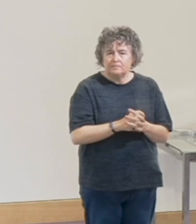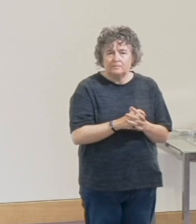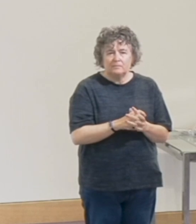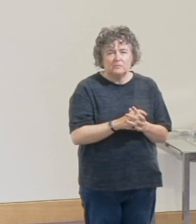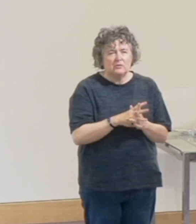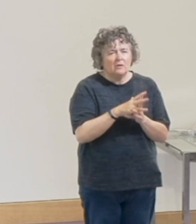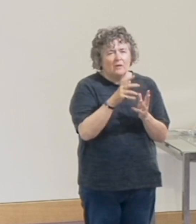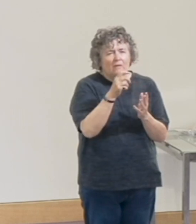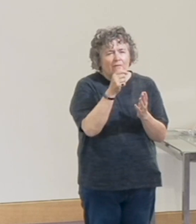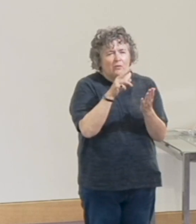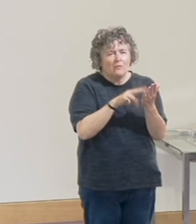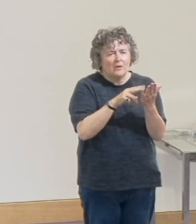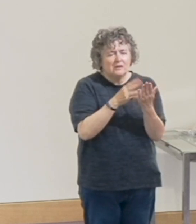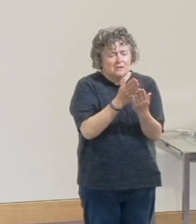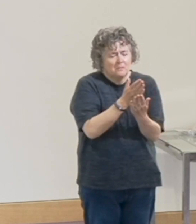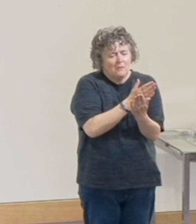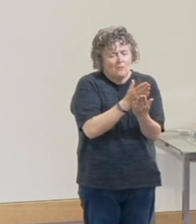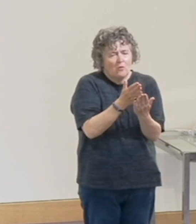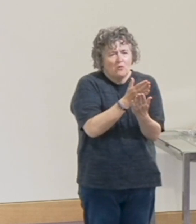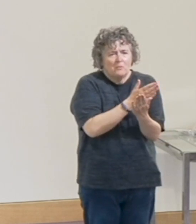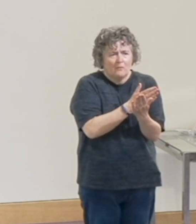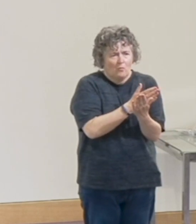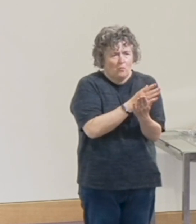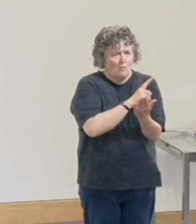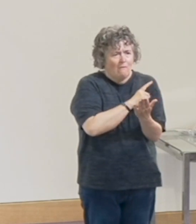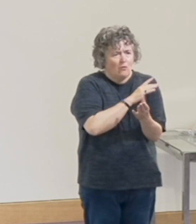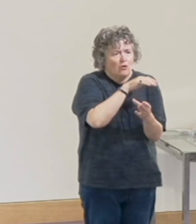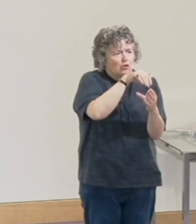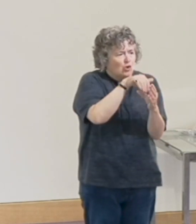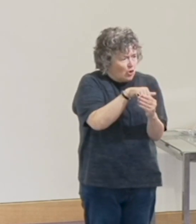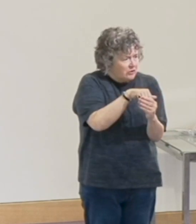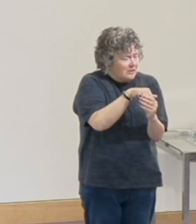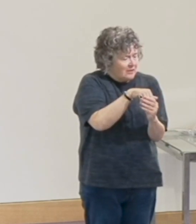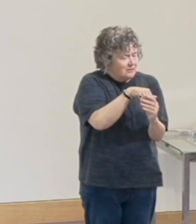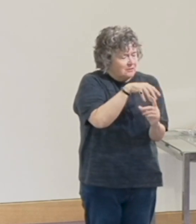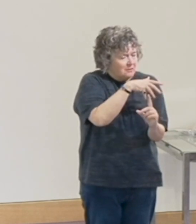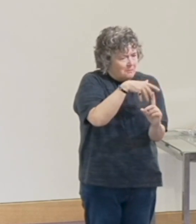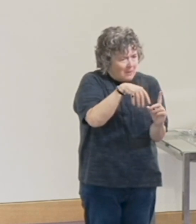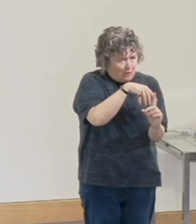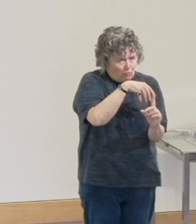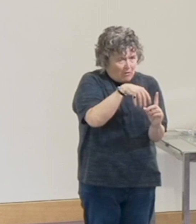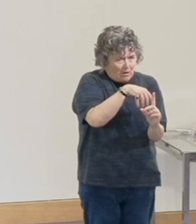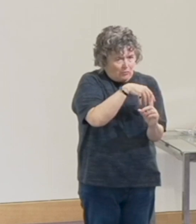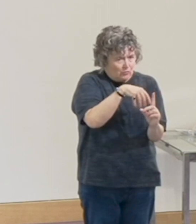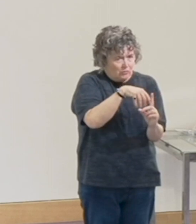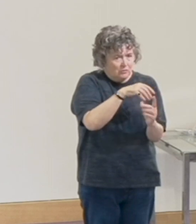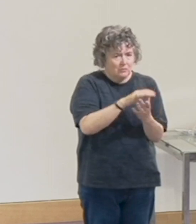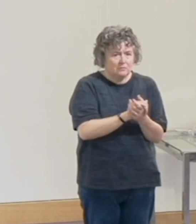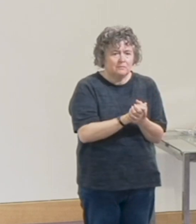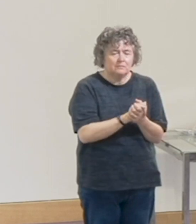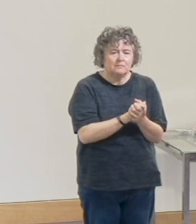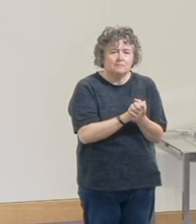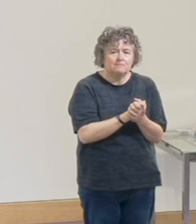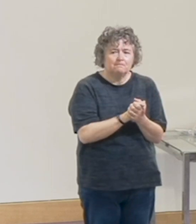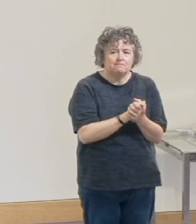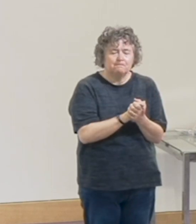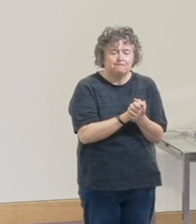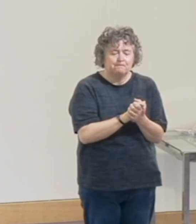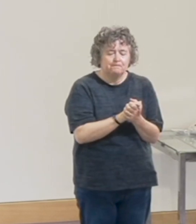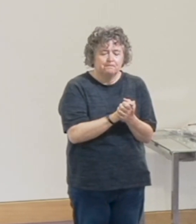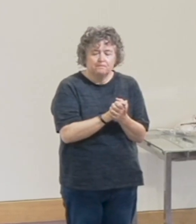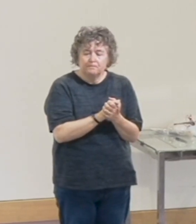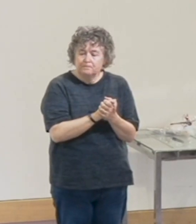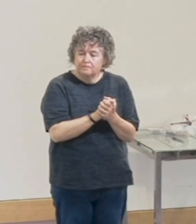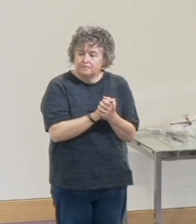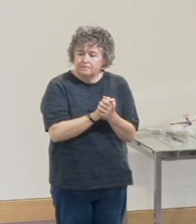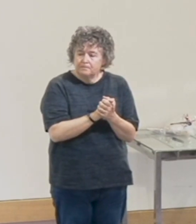I wanted to read the rest, the bit that Richard did read last week and stopped just at 11. I wanted to read